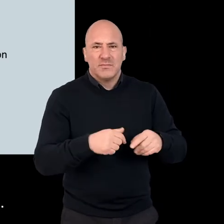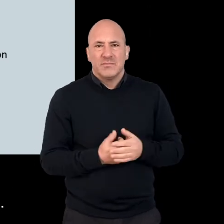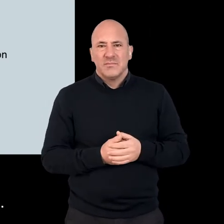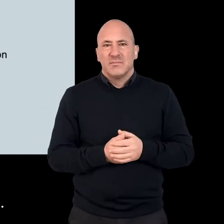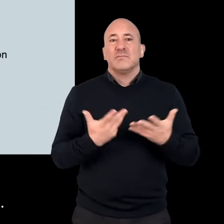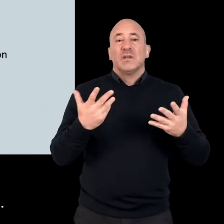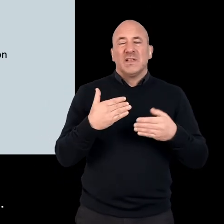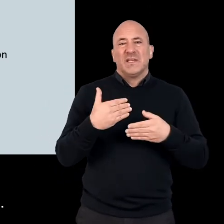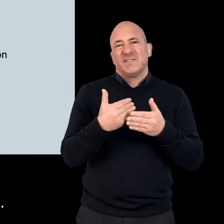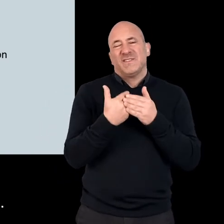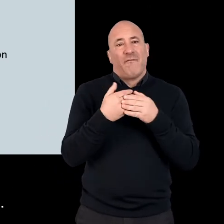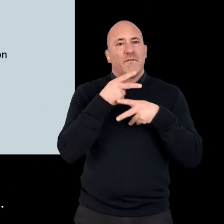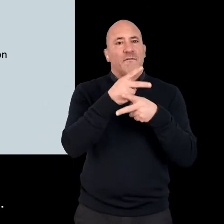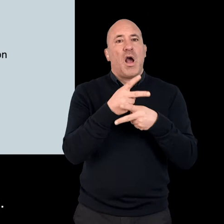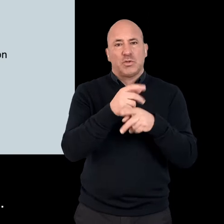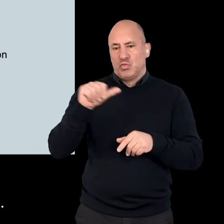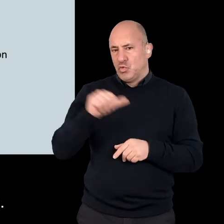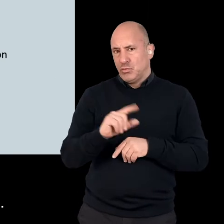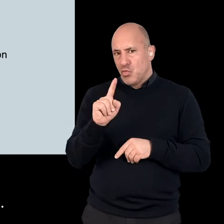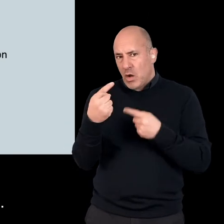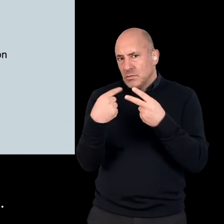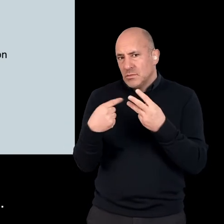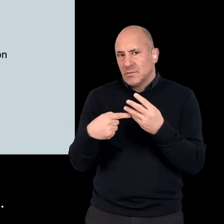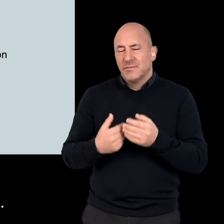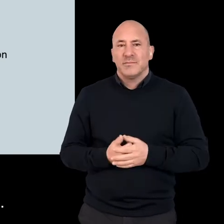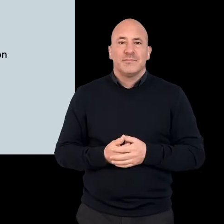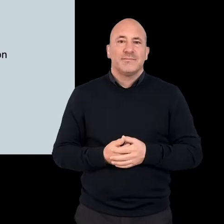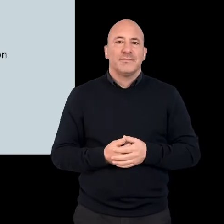And what should happen in instances of safeguarding.